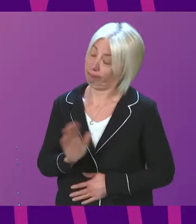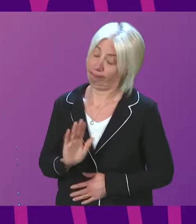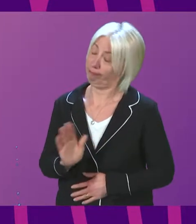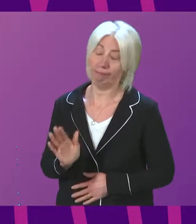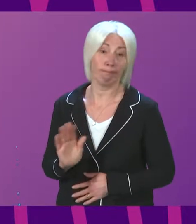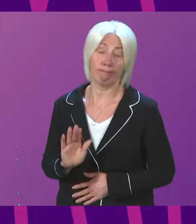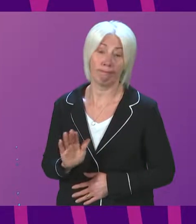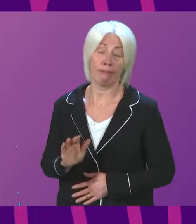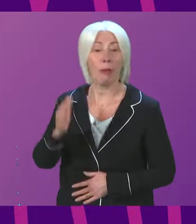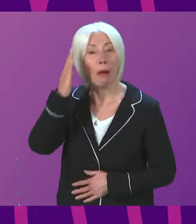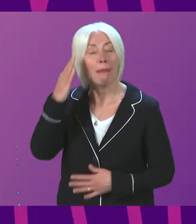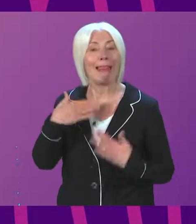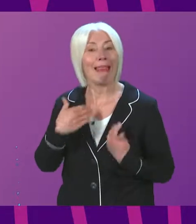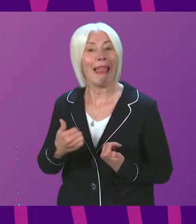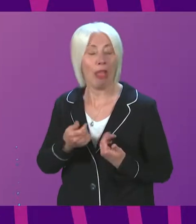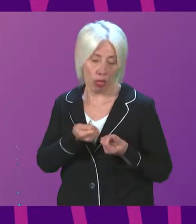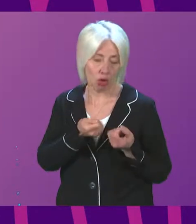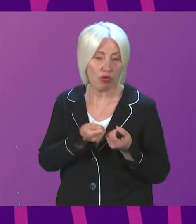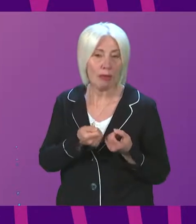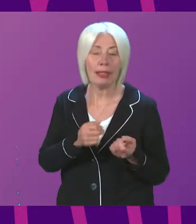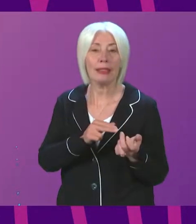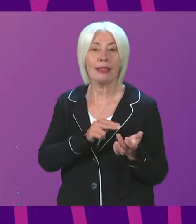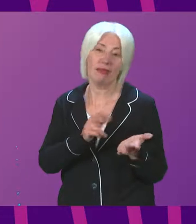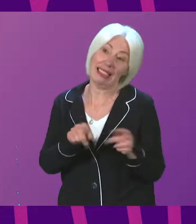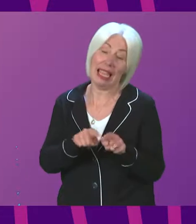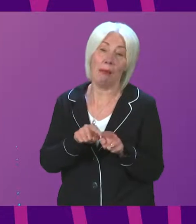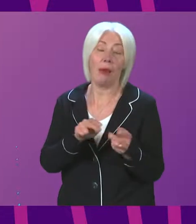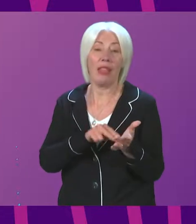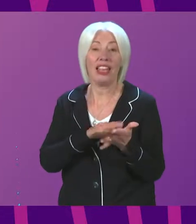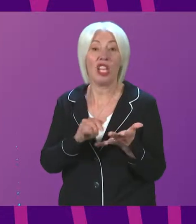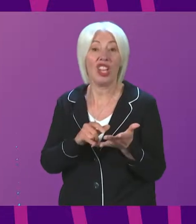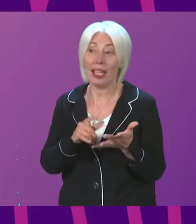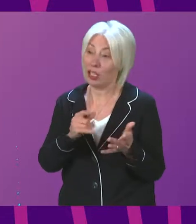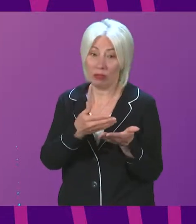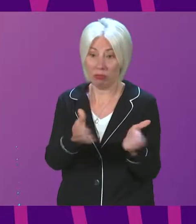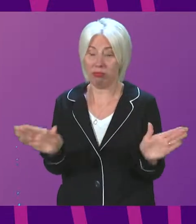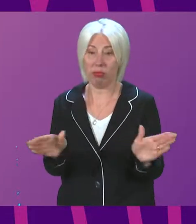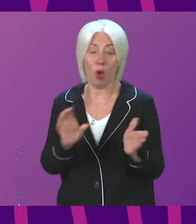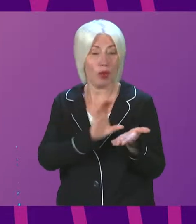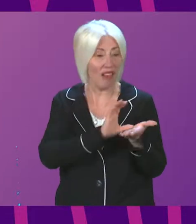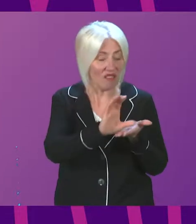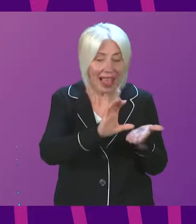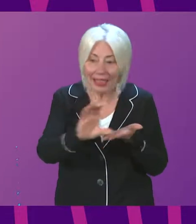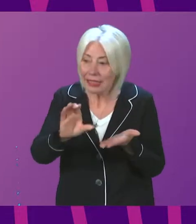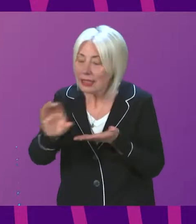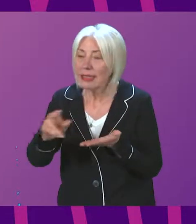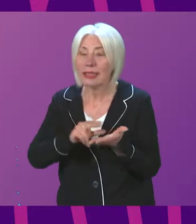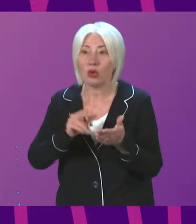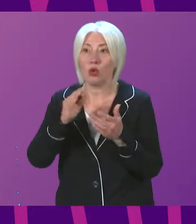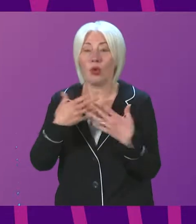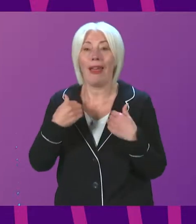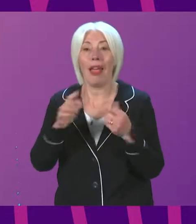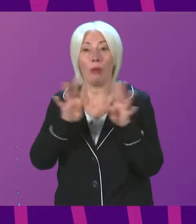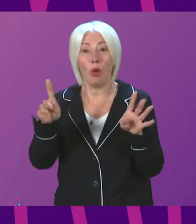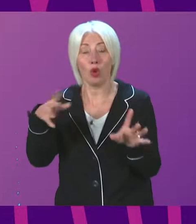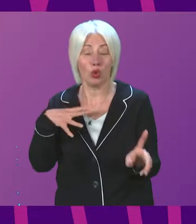again, in mental health treatment, as in the NHS more generally, we are investing in order to support health boards, deliver the treatment, catch